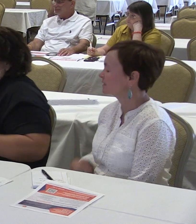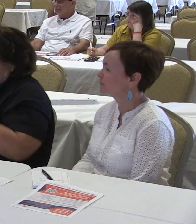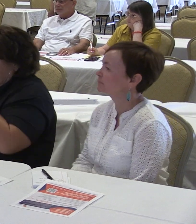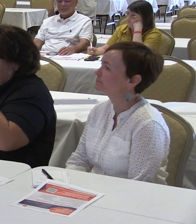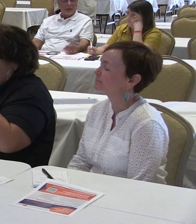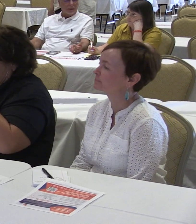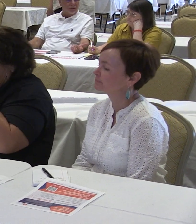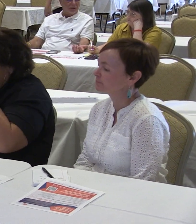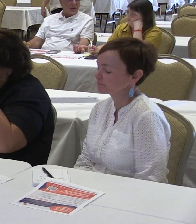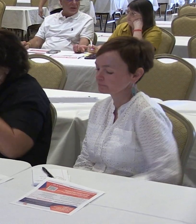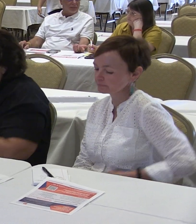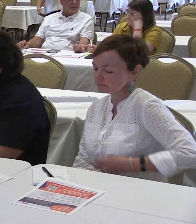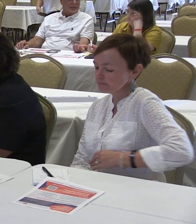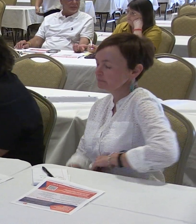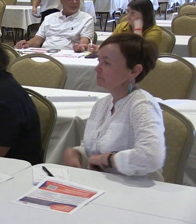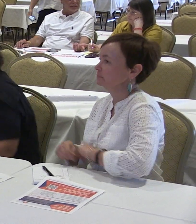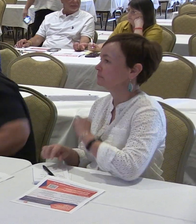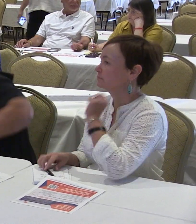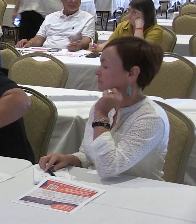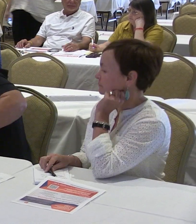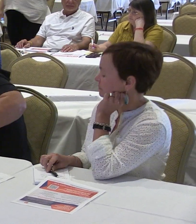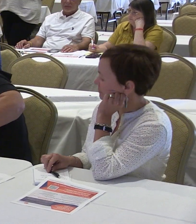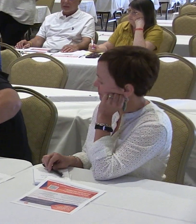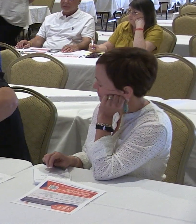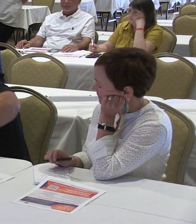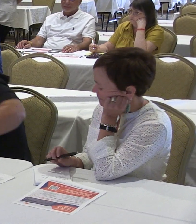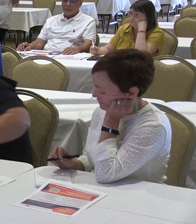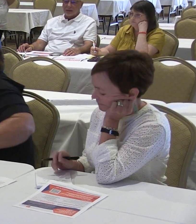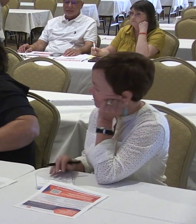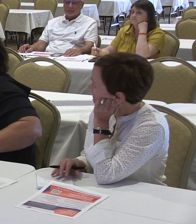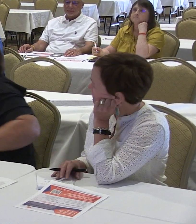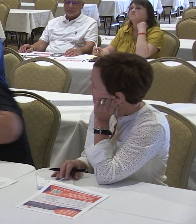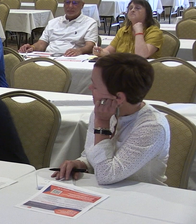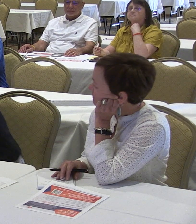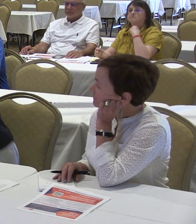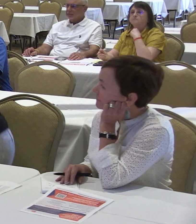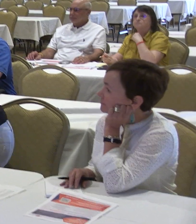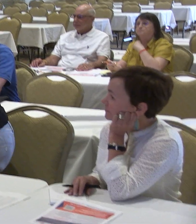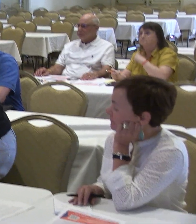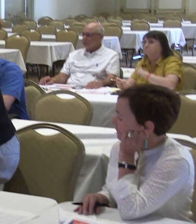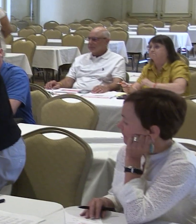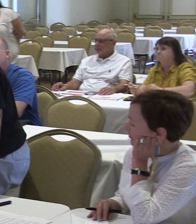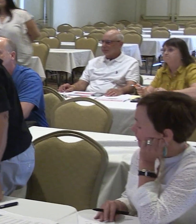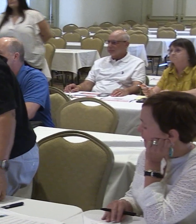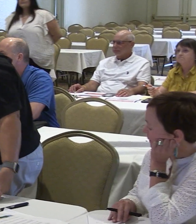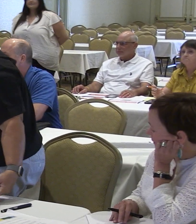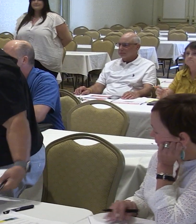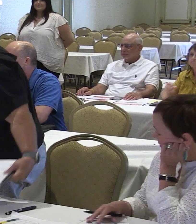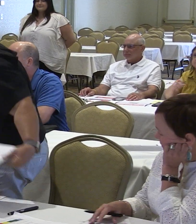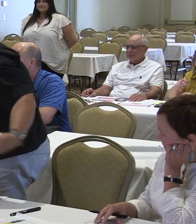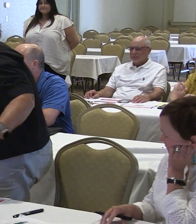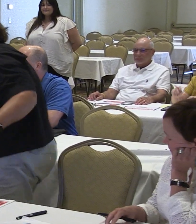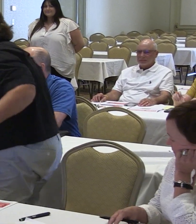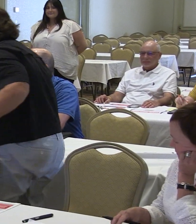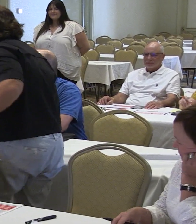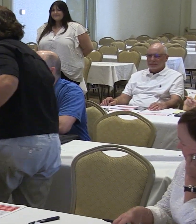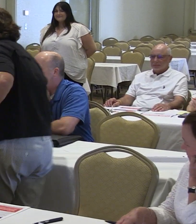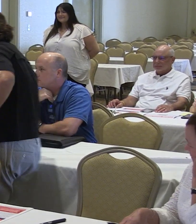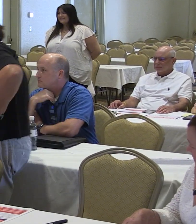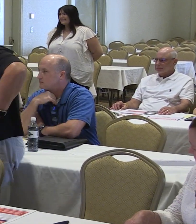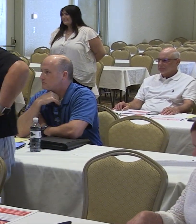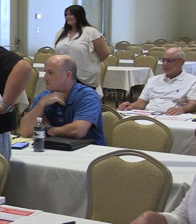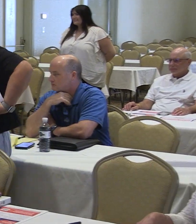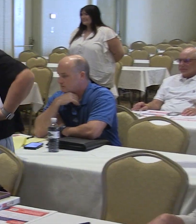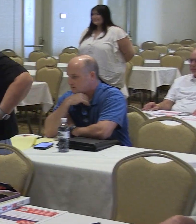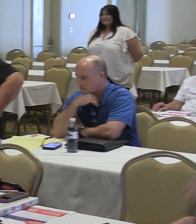and with that nancy you are good to start your two minutes oh just feel free to say yeah feel free to stand or